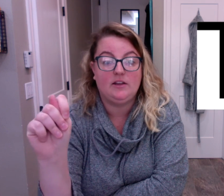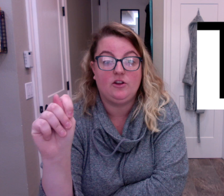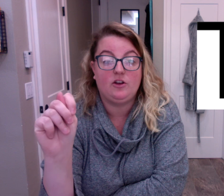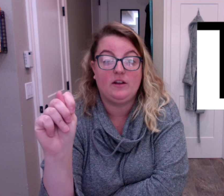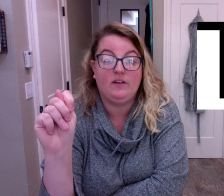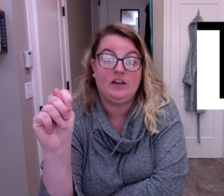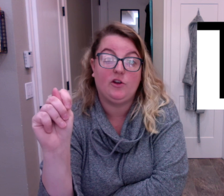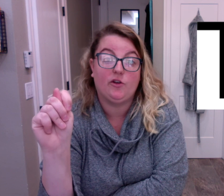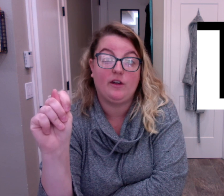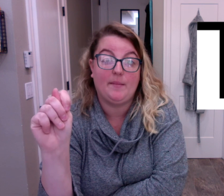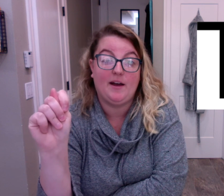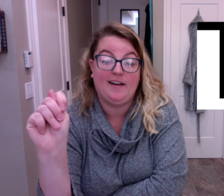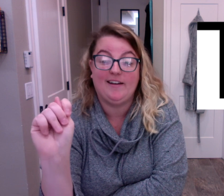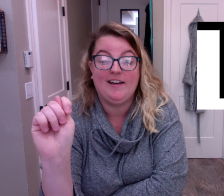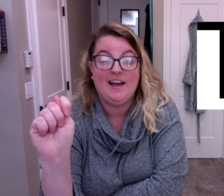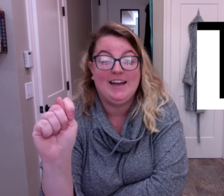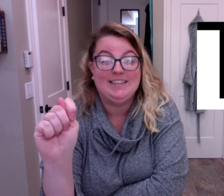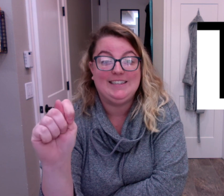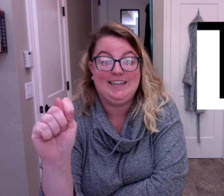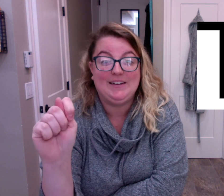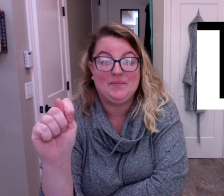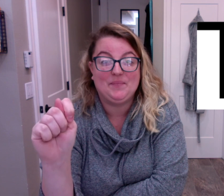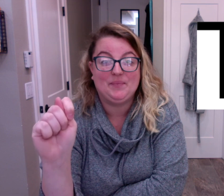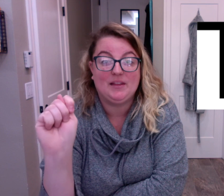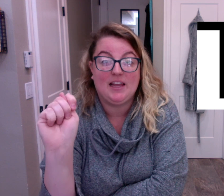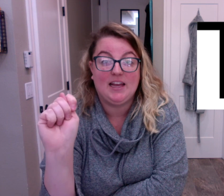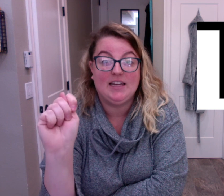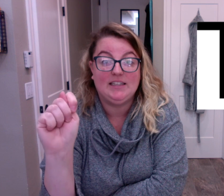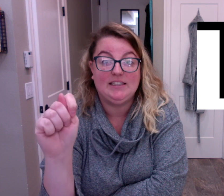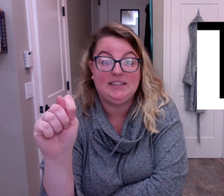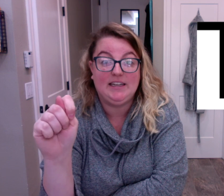they're giving your thumb a hug. T, T.